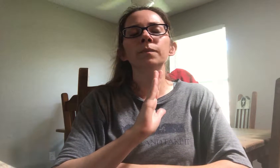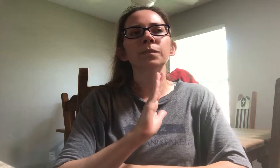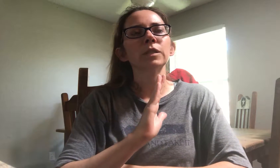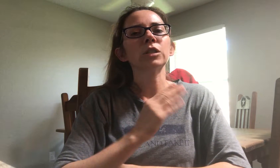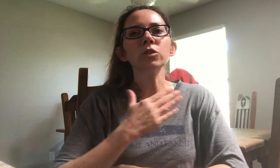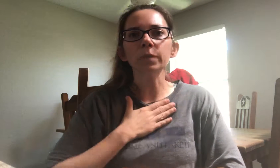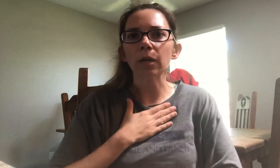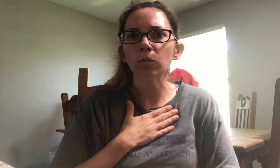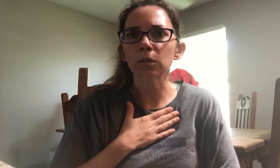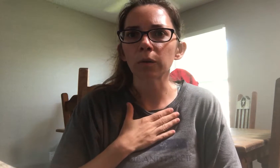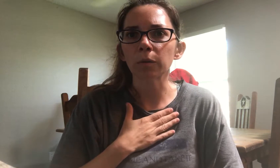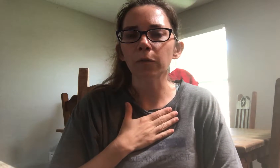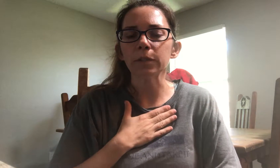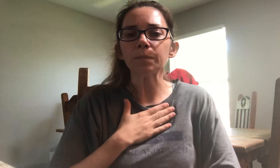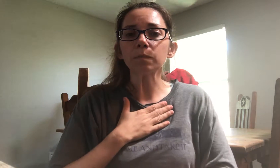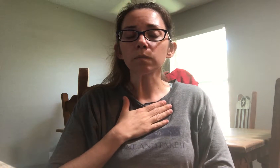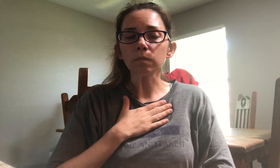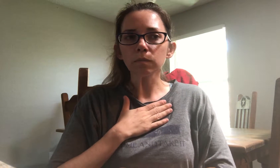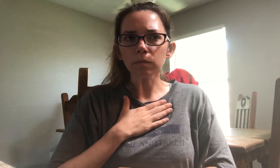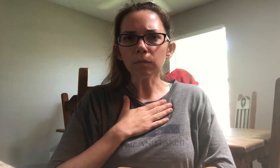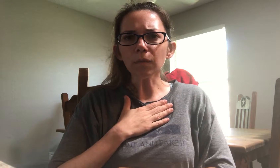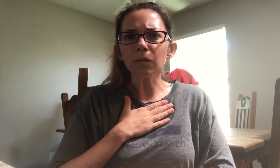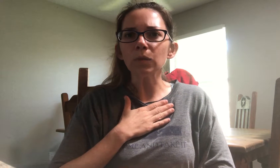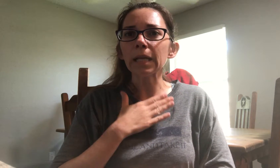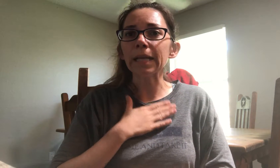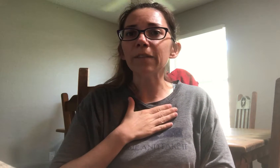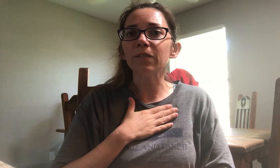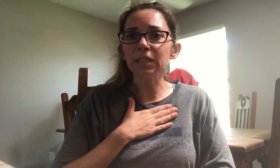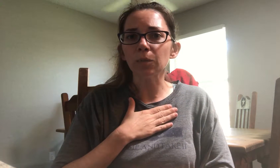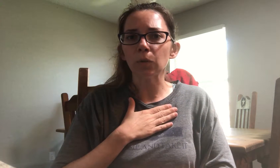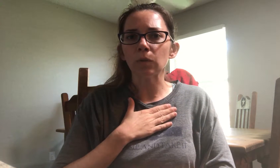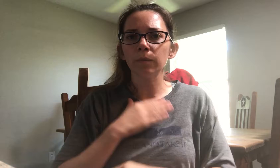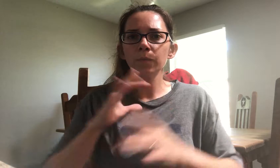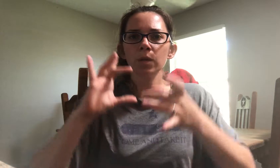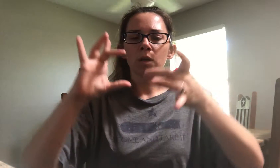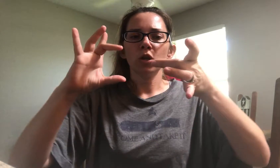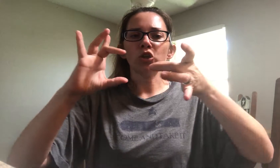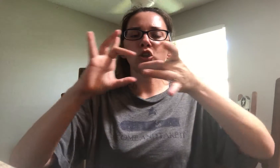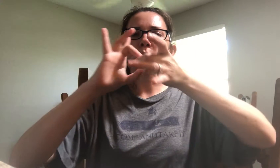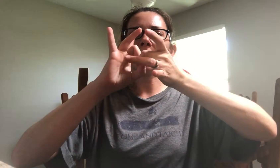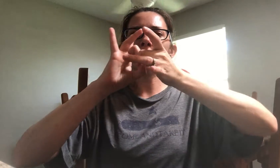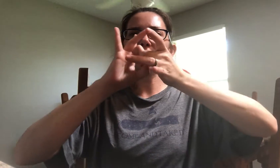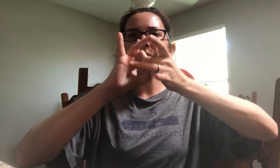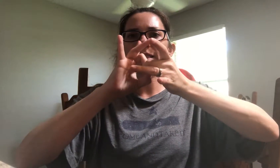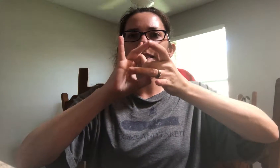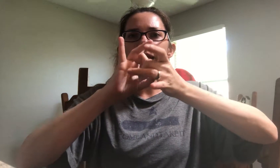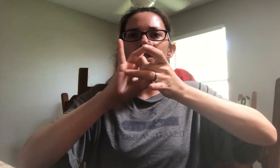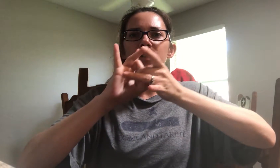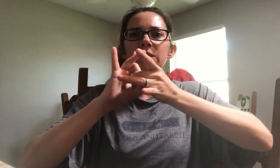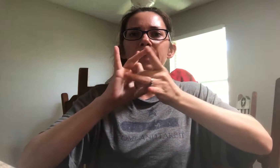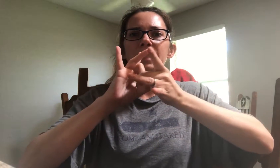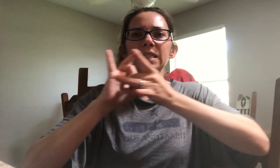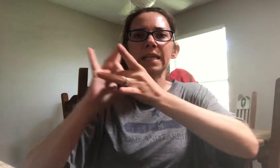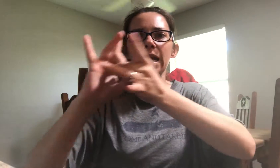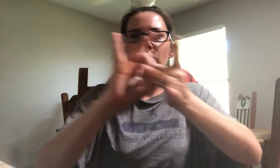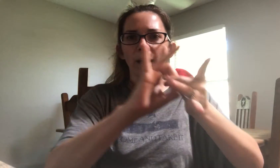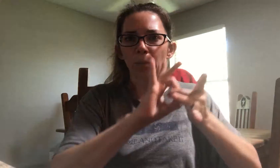Excuse me. don't know what's going on with voice. And with indivisible, you're joining your hand together. This means together like